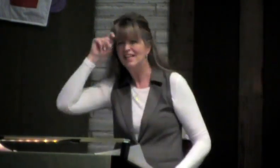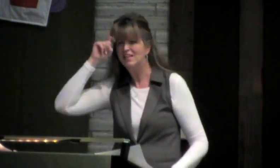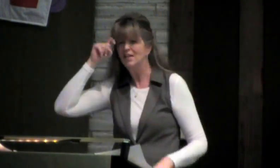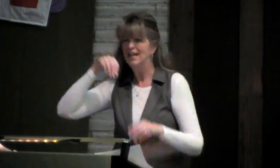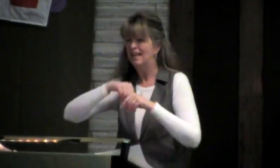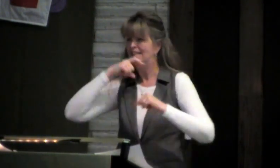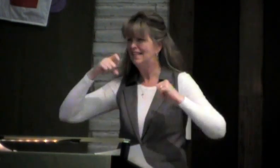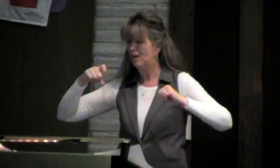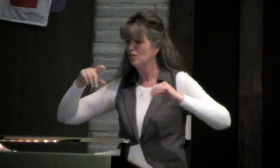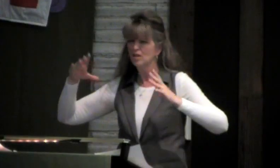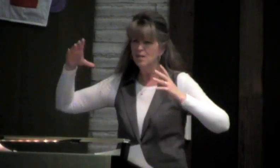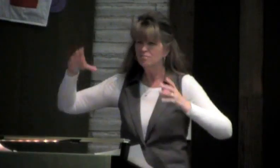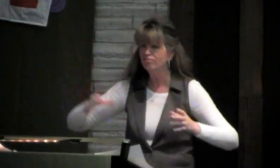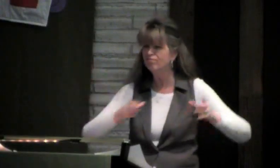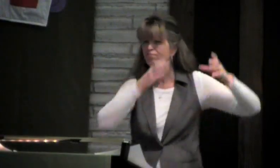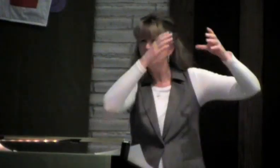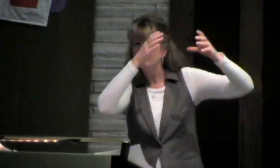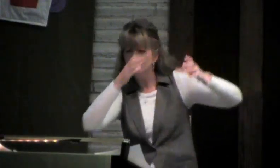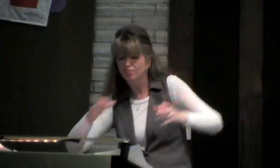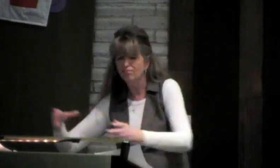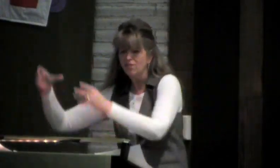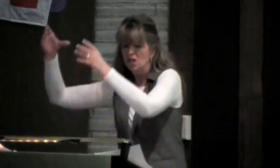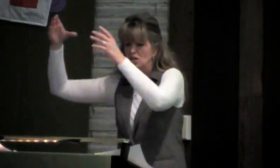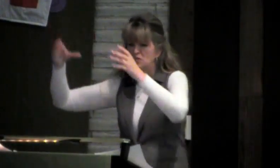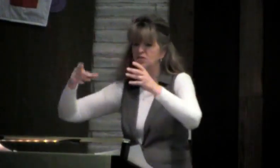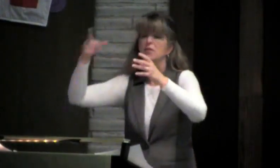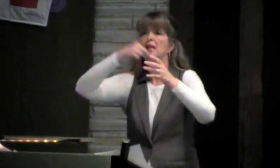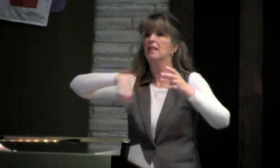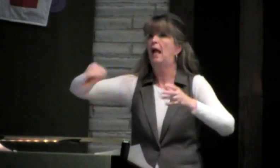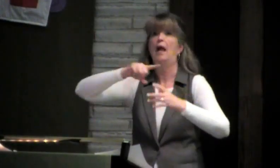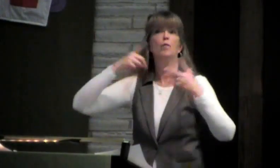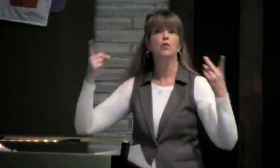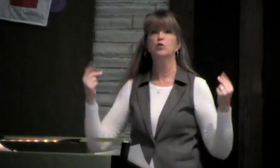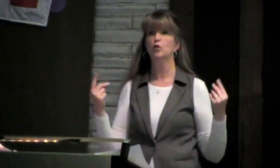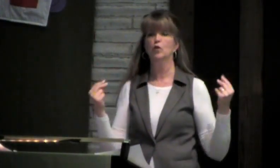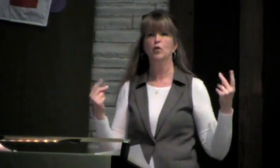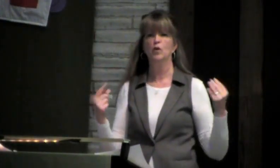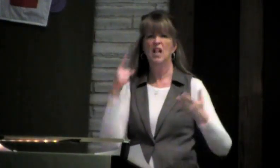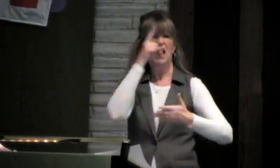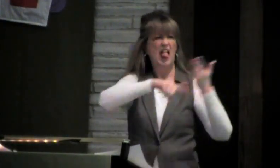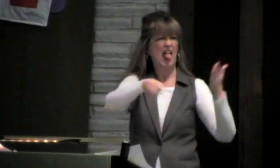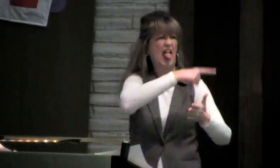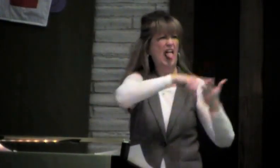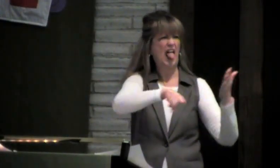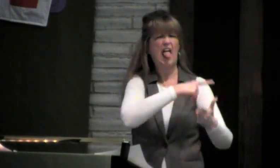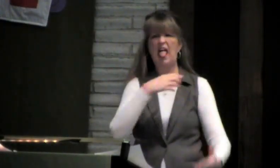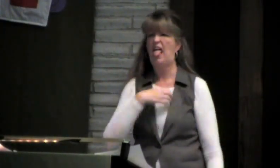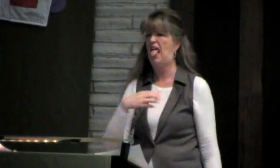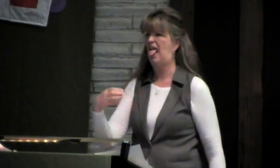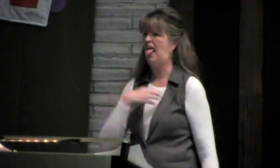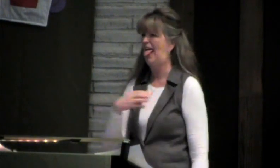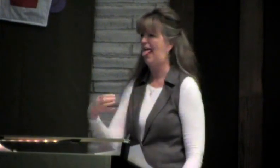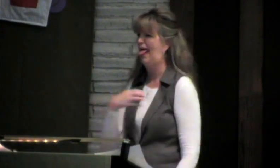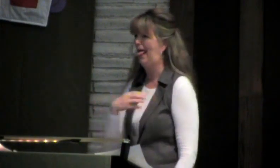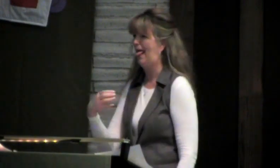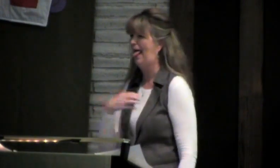were leaving Egypt, and they were out in the desert, traveling through the wilderness, and they were getting very,